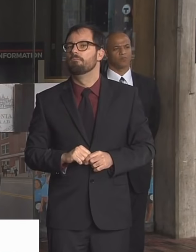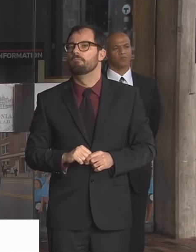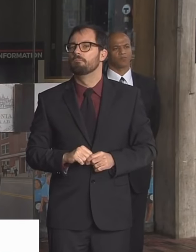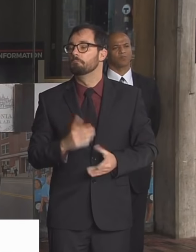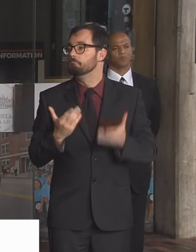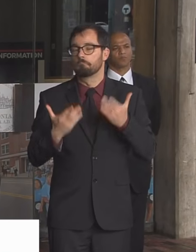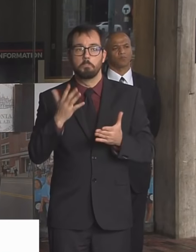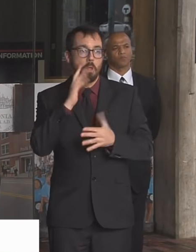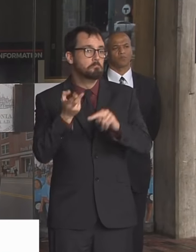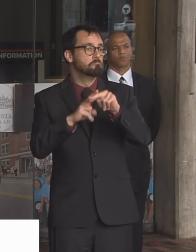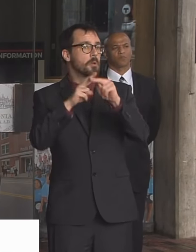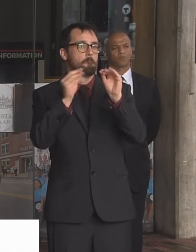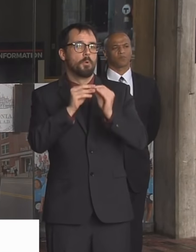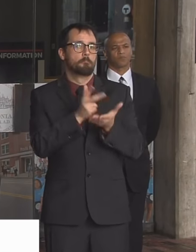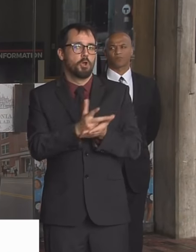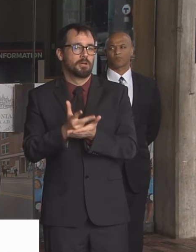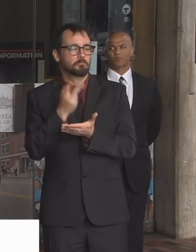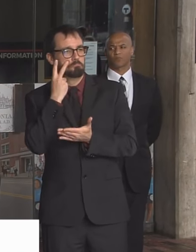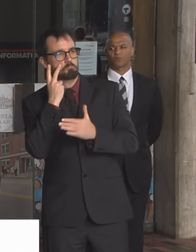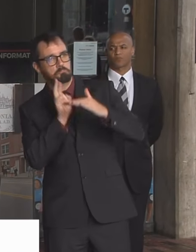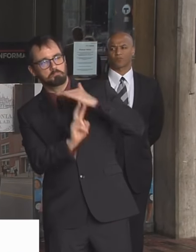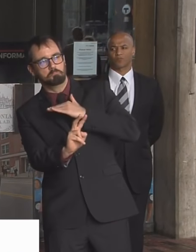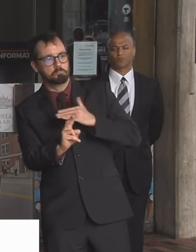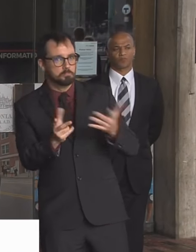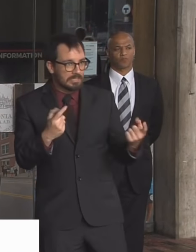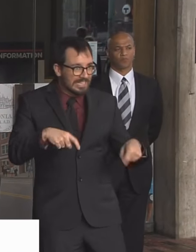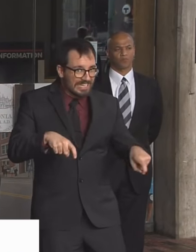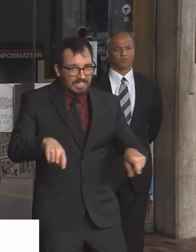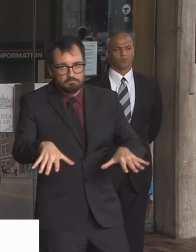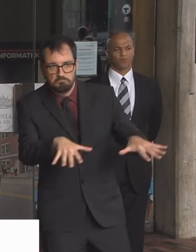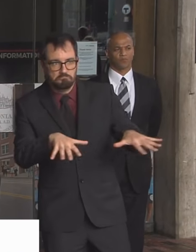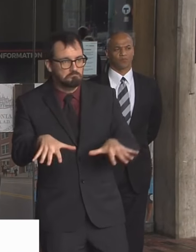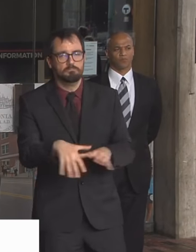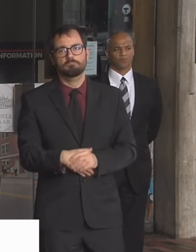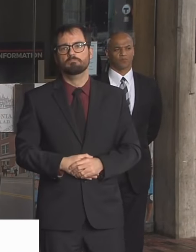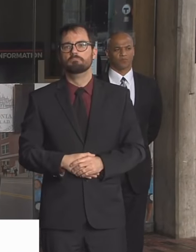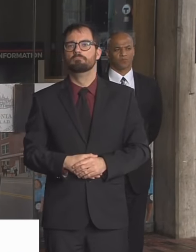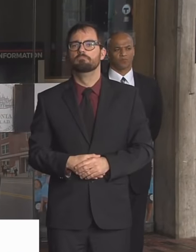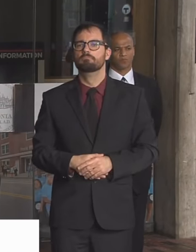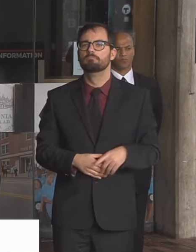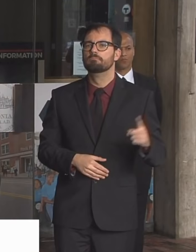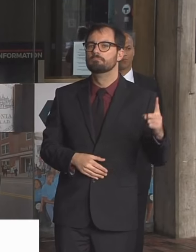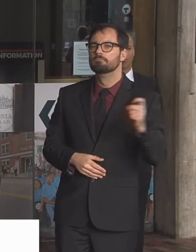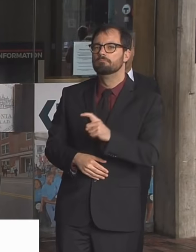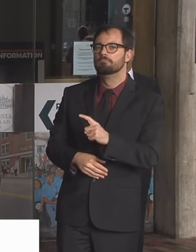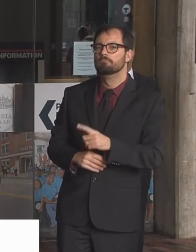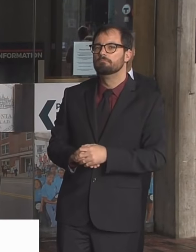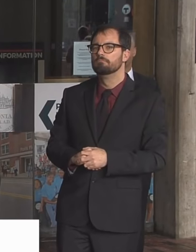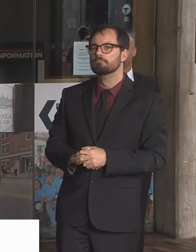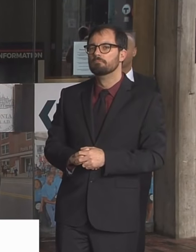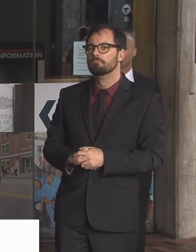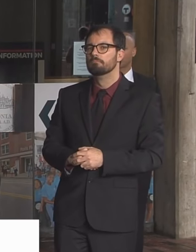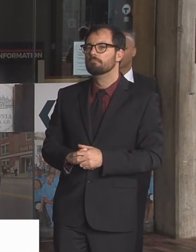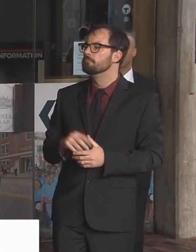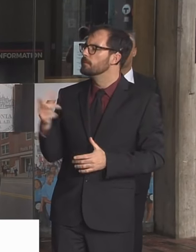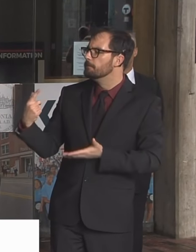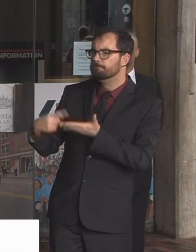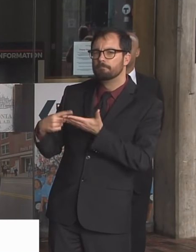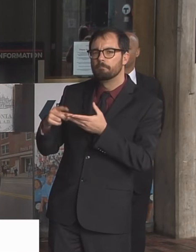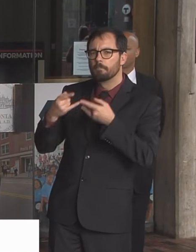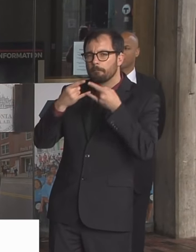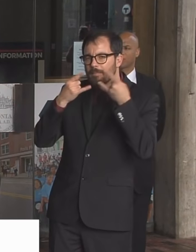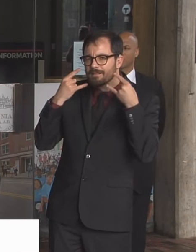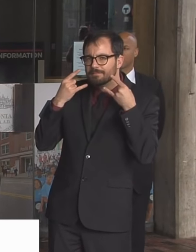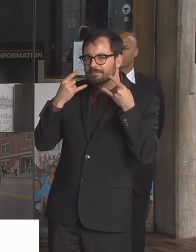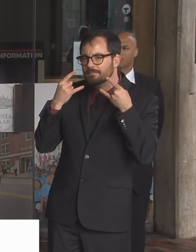it with getting those masks is that why you've let you know get in the master's instruction workers and such i think i don't